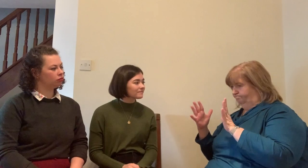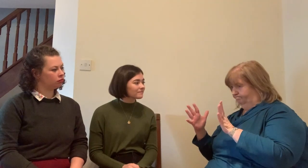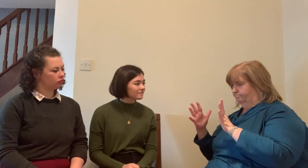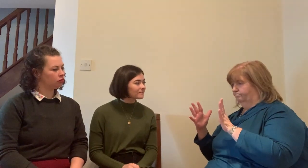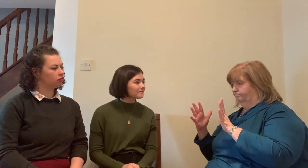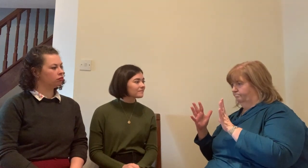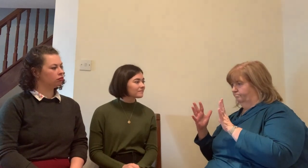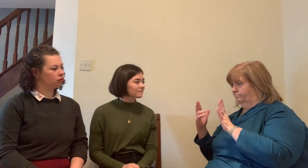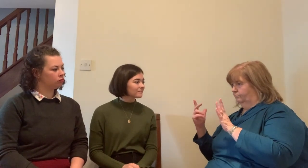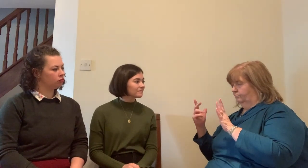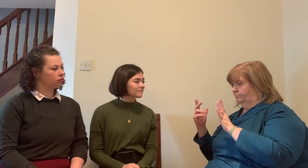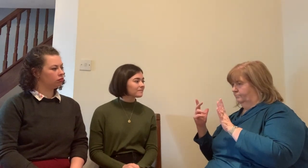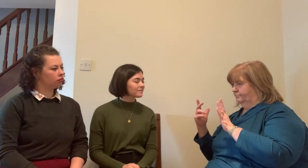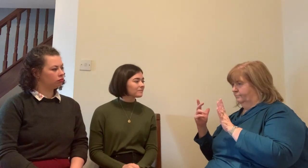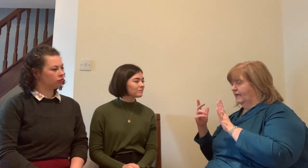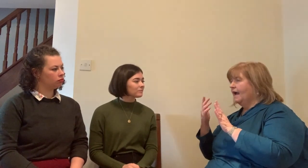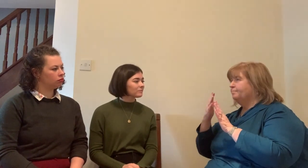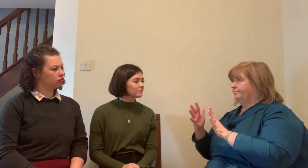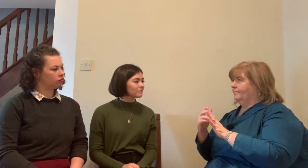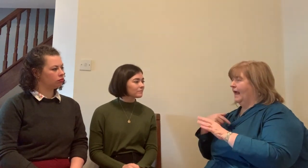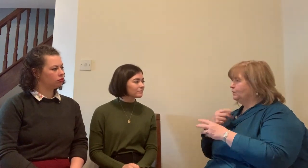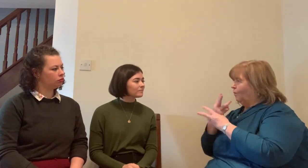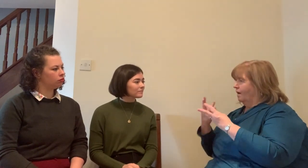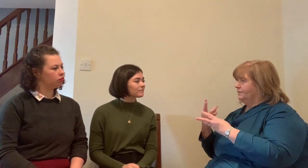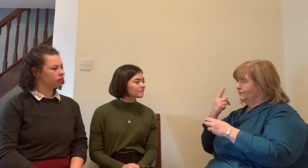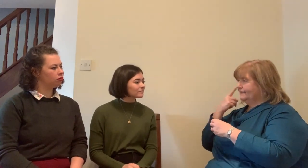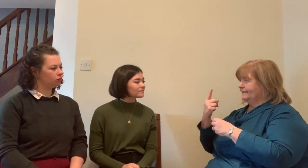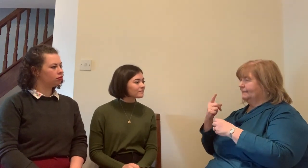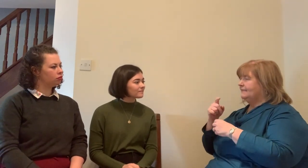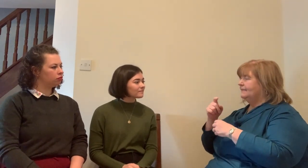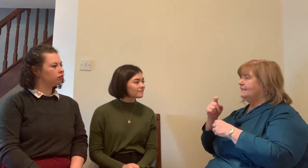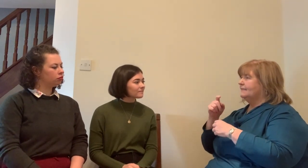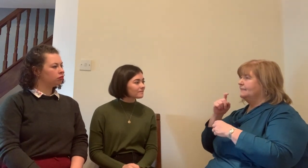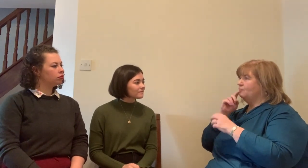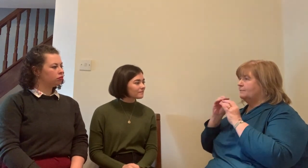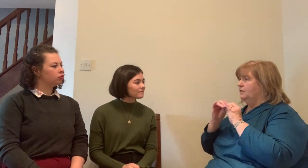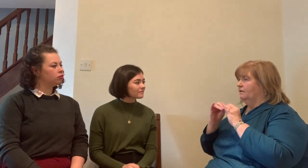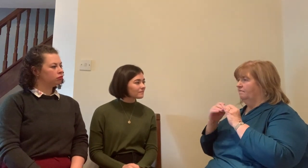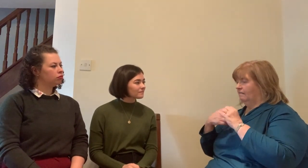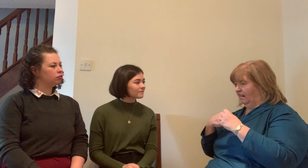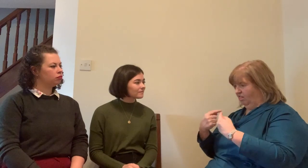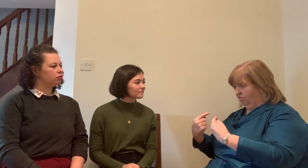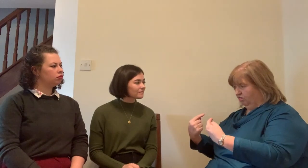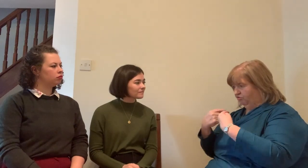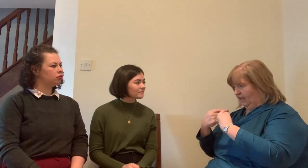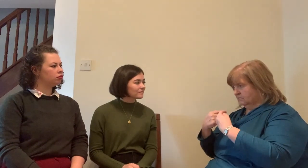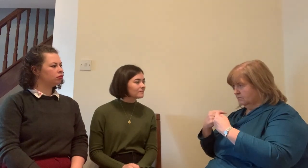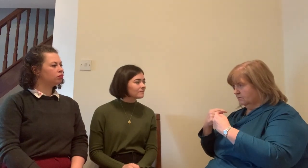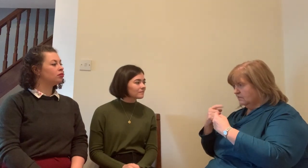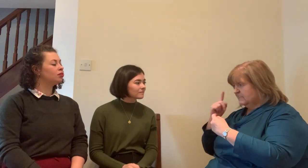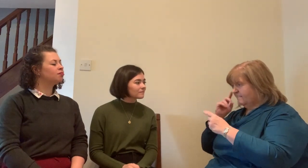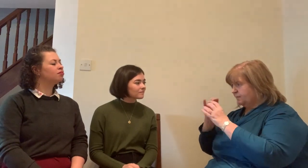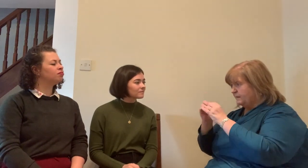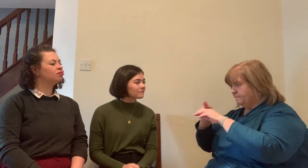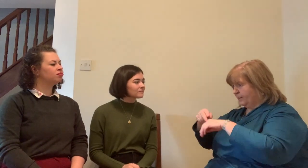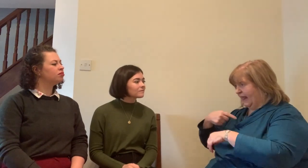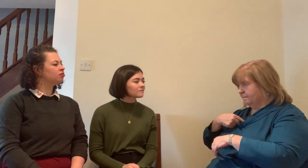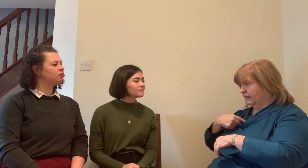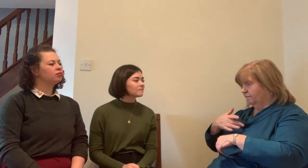for both this isn't again like I said about a power imbalance this is about need but I also think it comes down to hearing interpreters not knowing what deaf interpreters